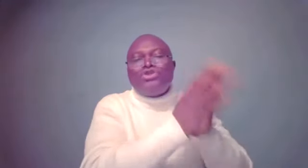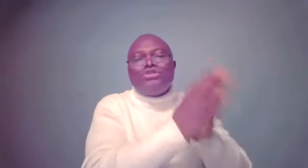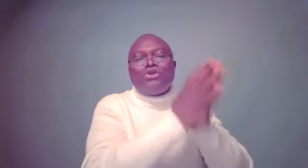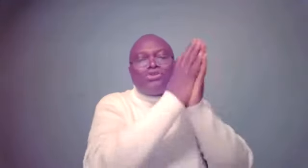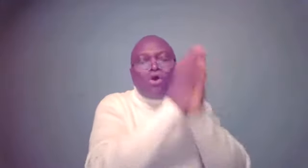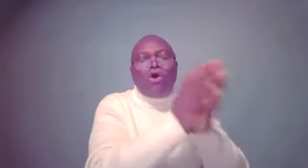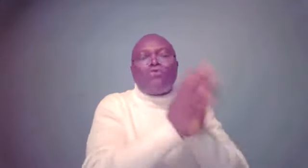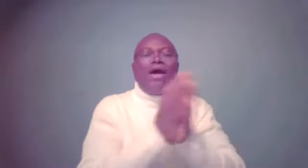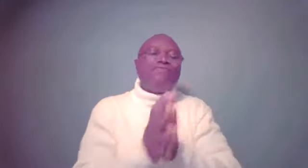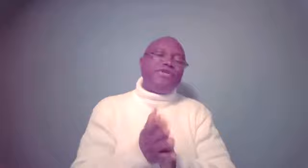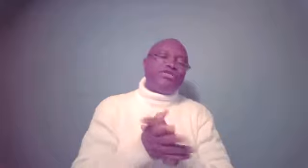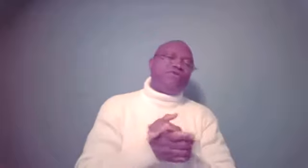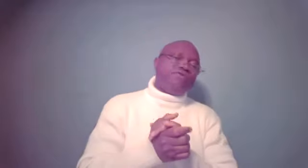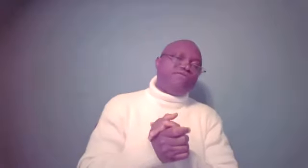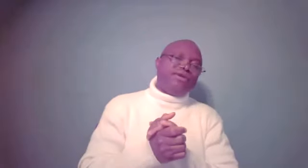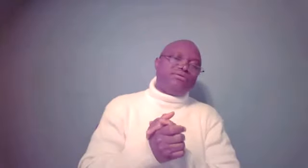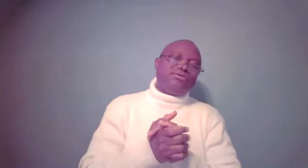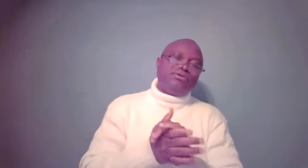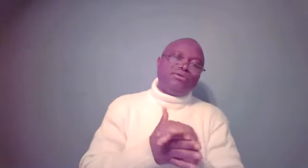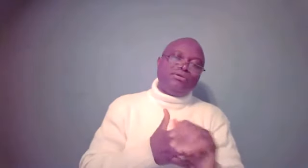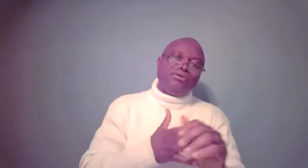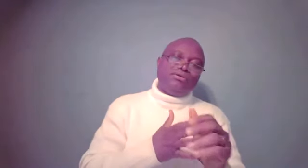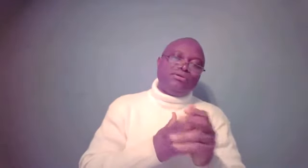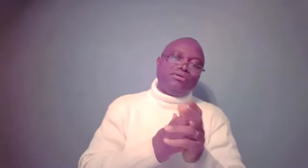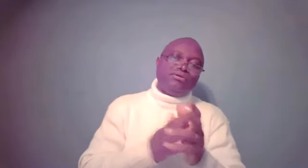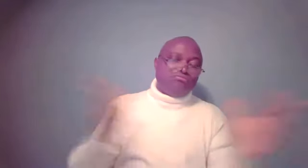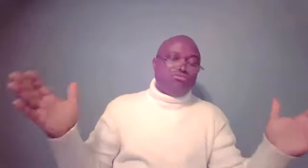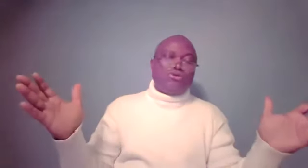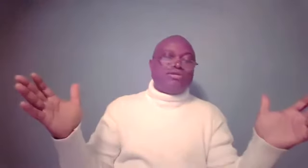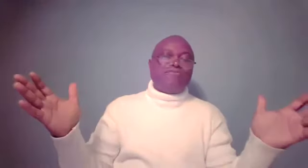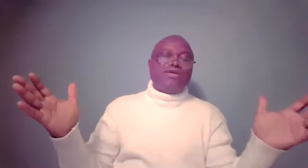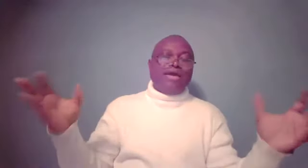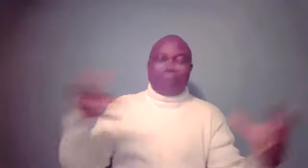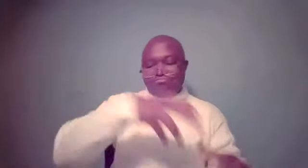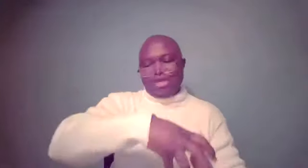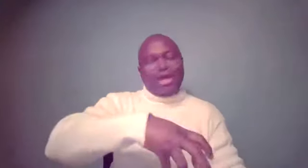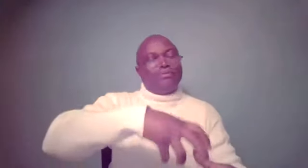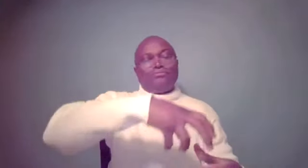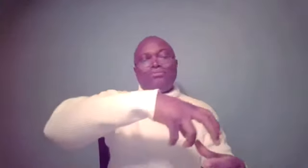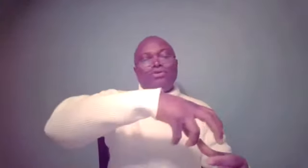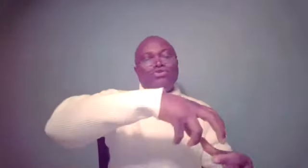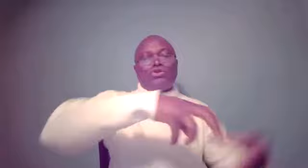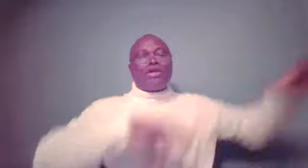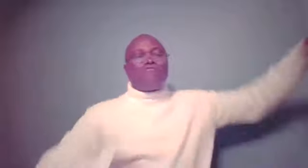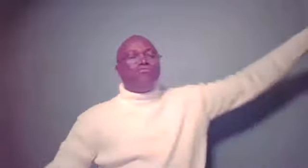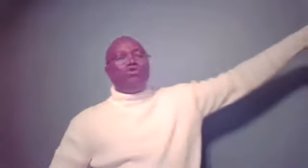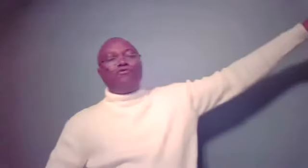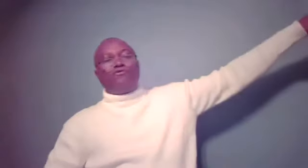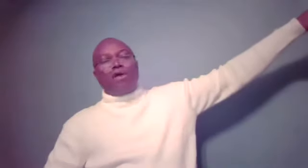Jesus, the author and finisher of your faith. So, at the end of the day, hey, Joseph moved from